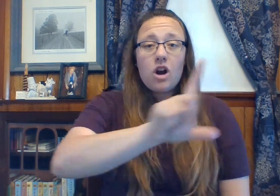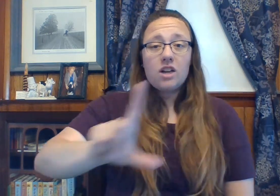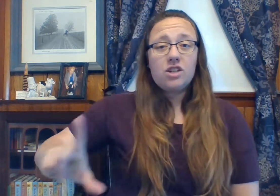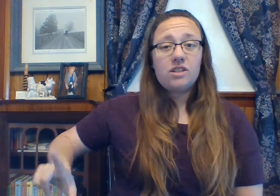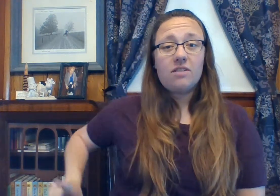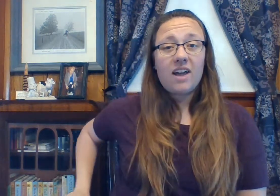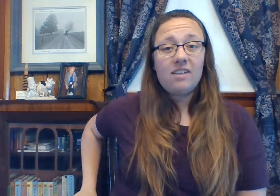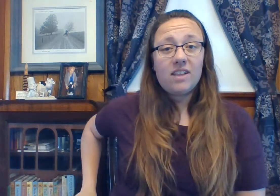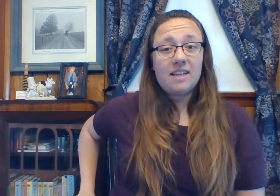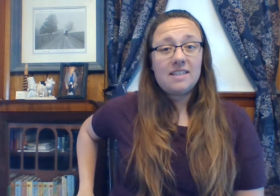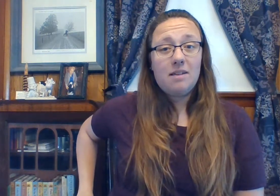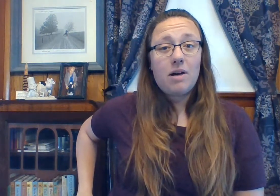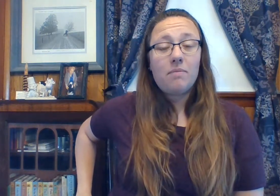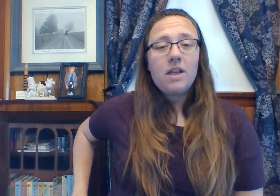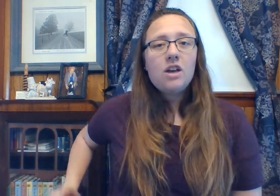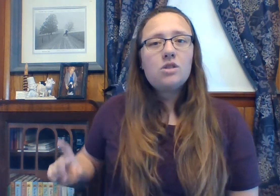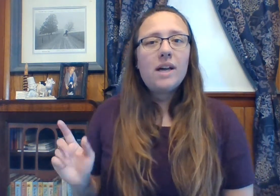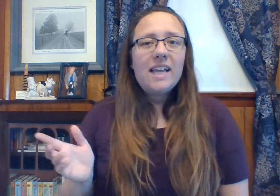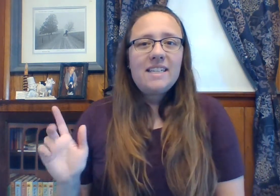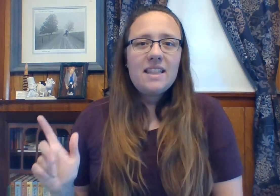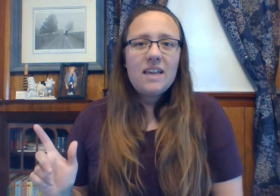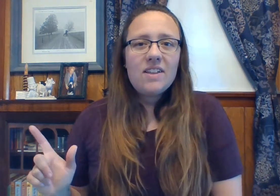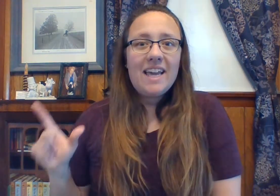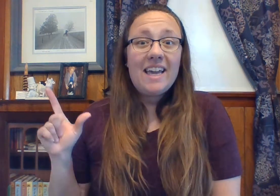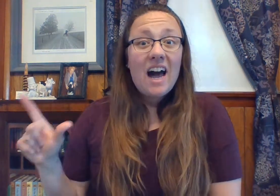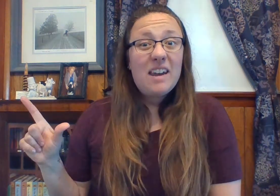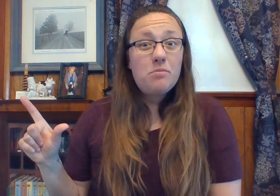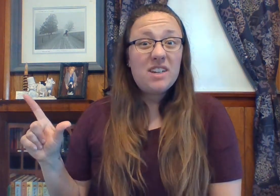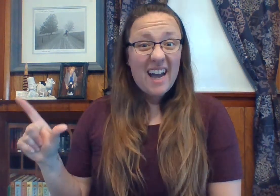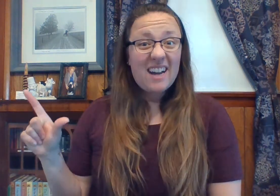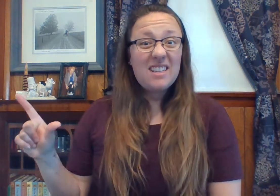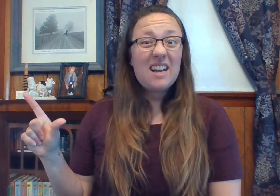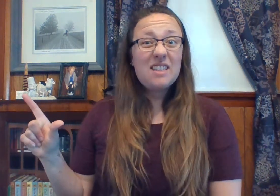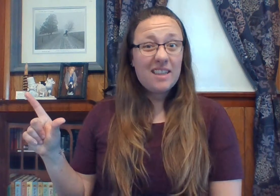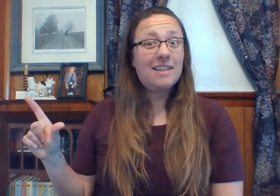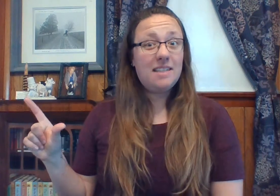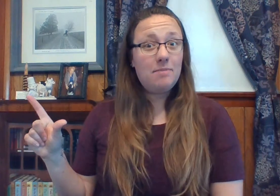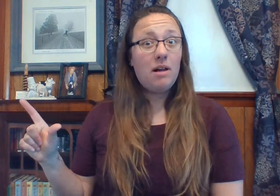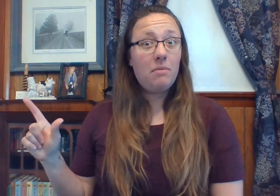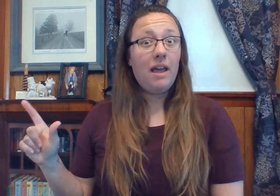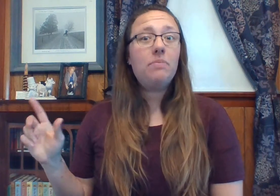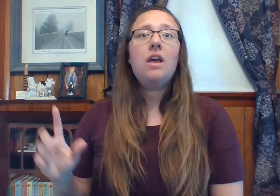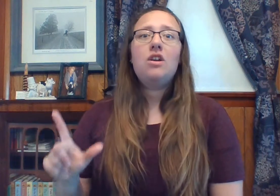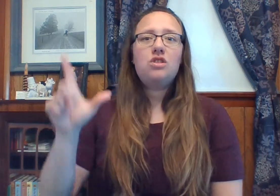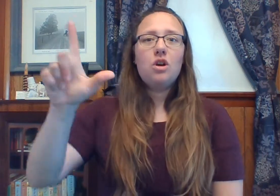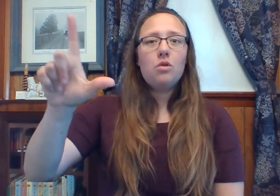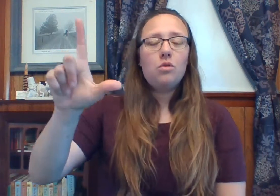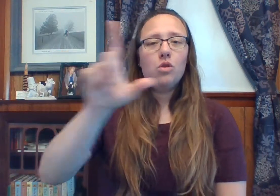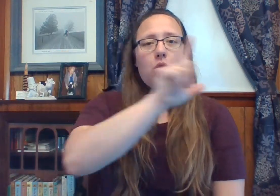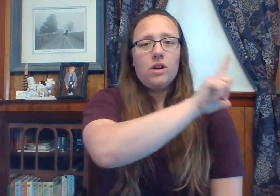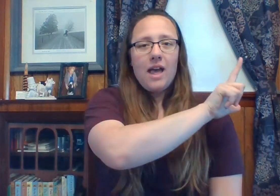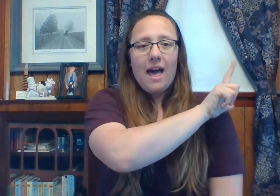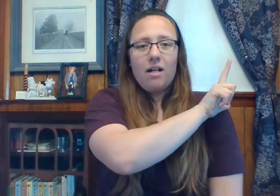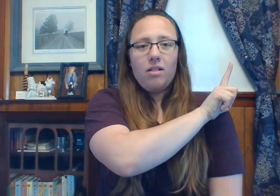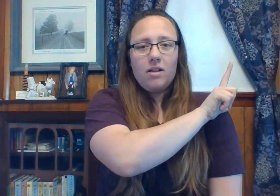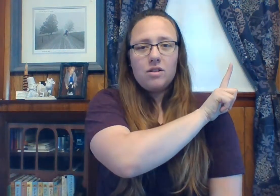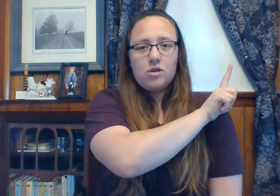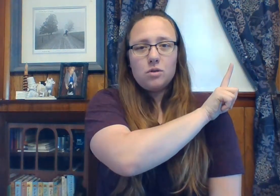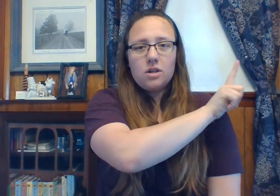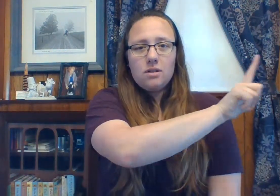across yourself kind of like a seatbelt. So I like to think of it like God protects us, like a seatbelt might. So Lord L, shoulder,